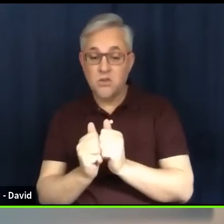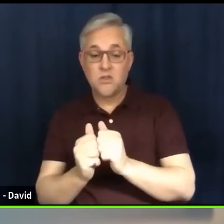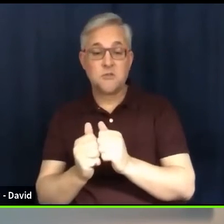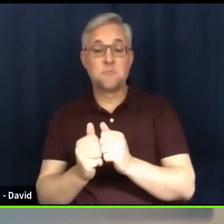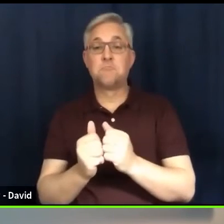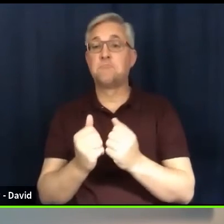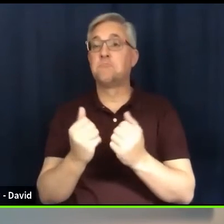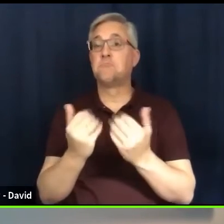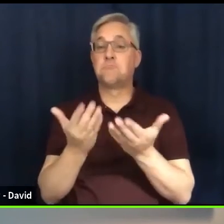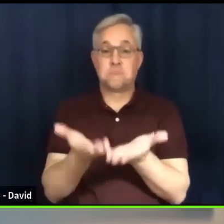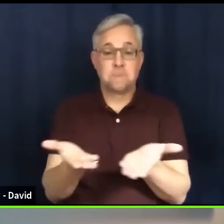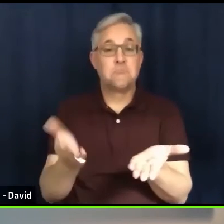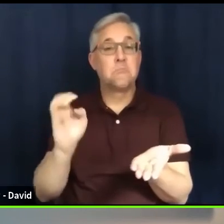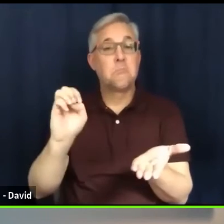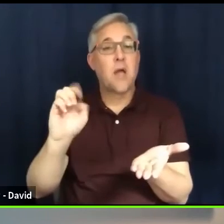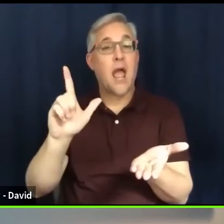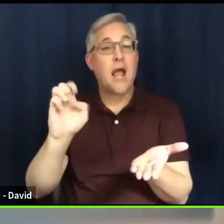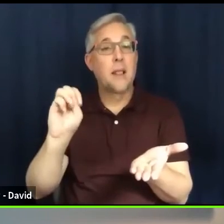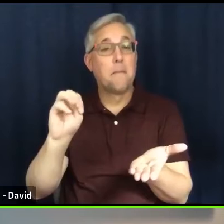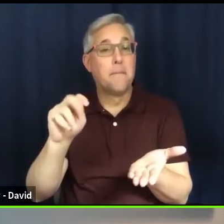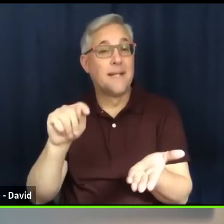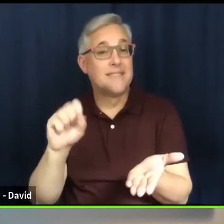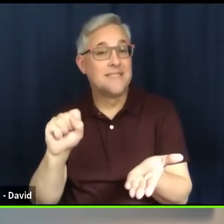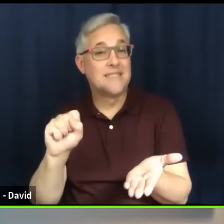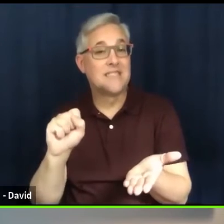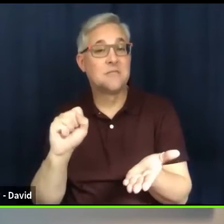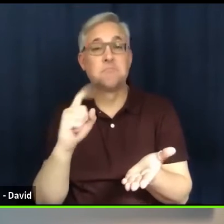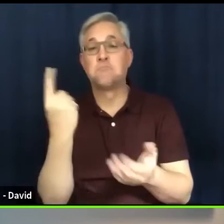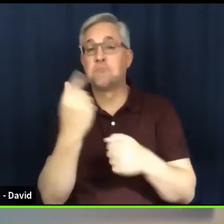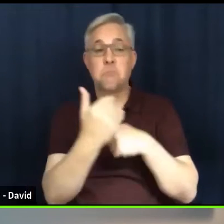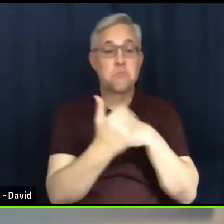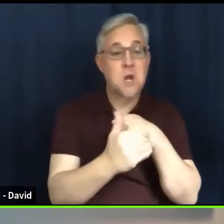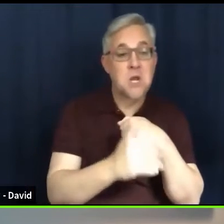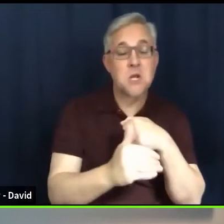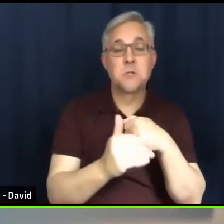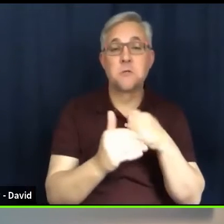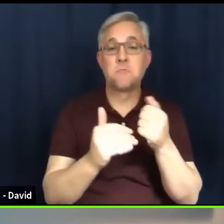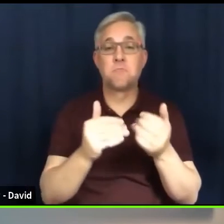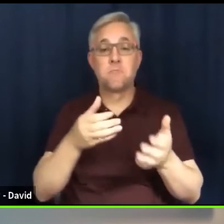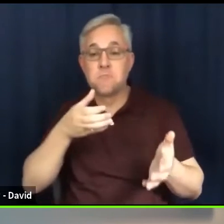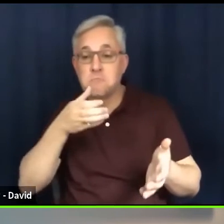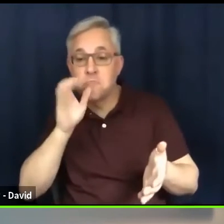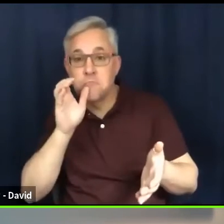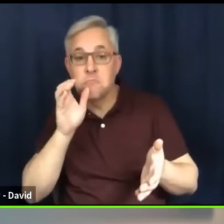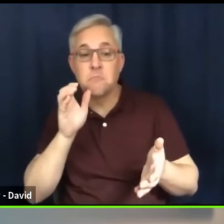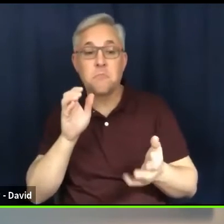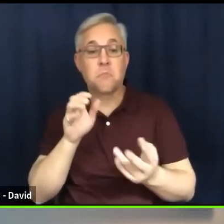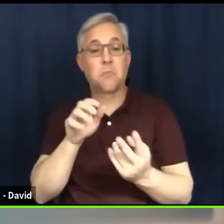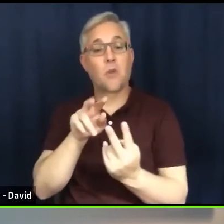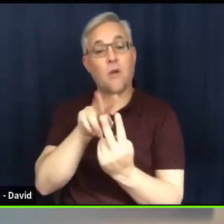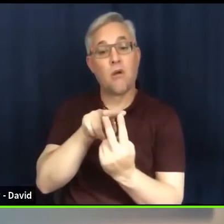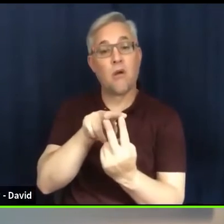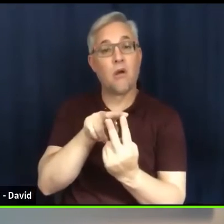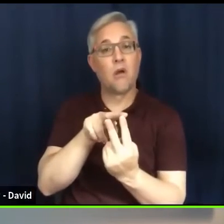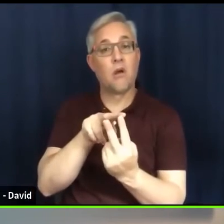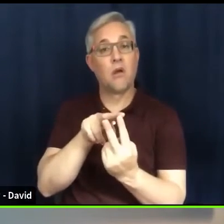into more than just bread and just wine.